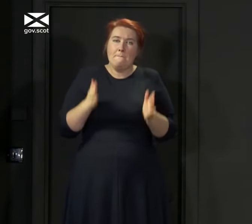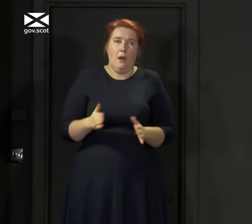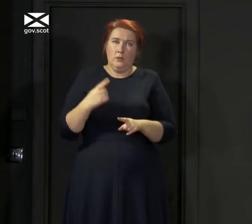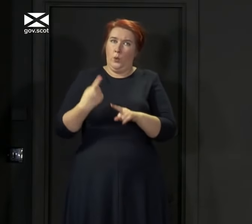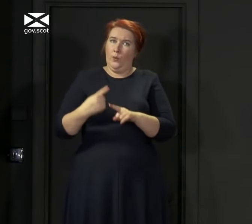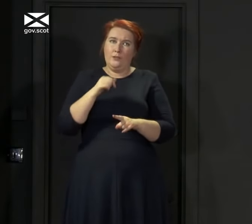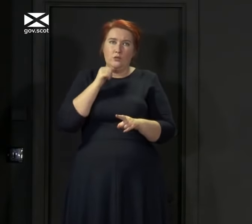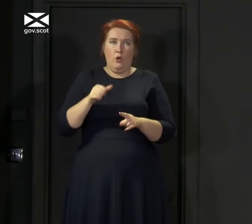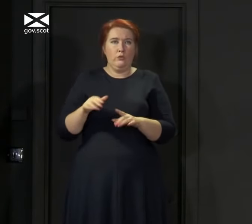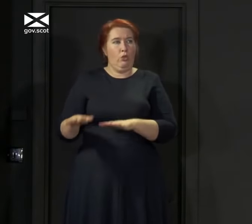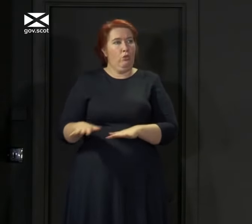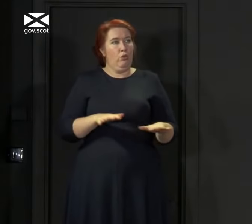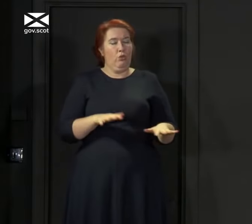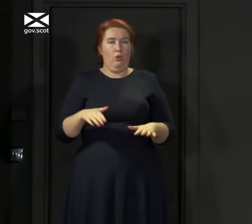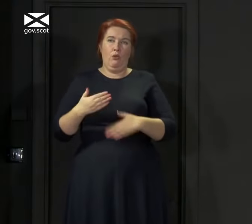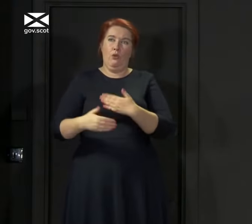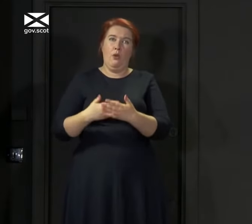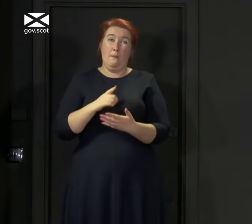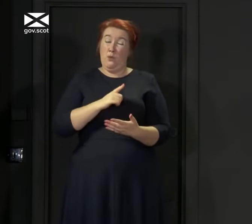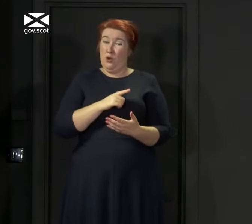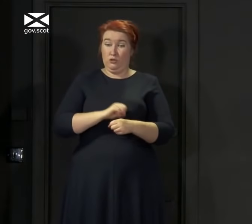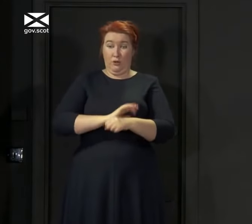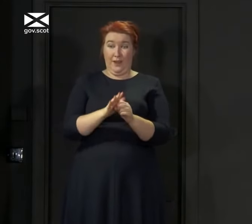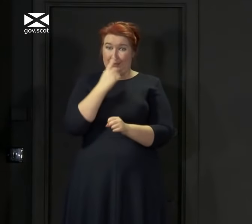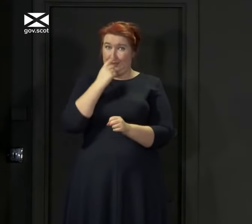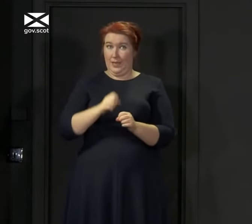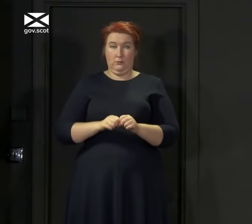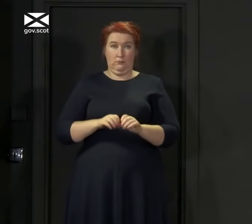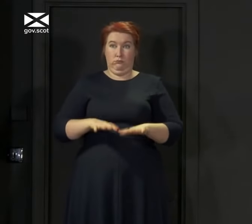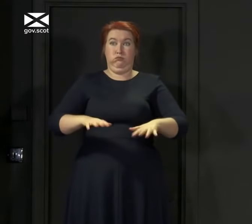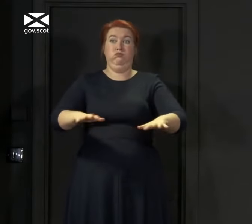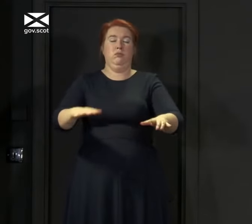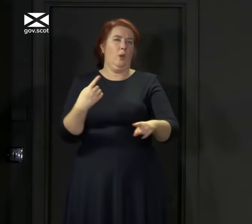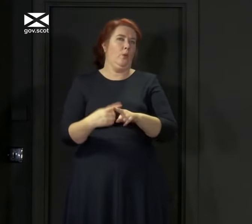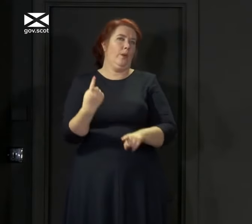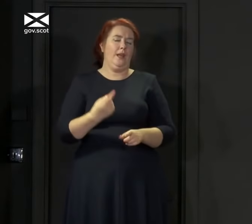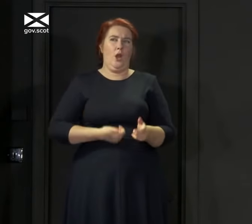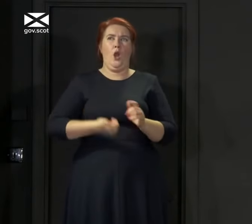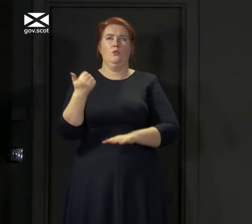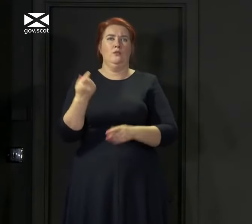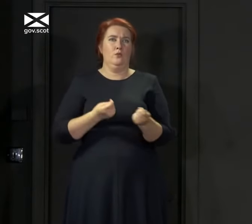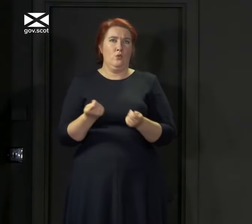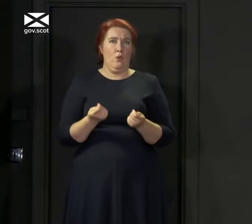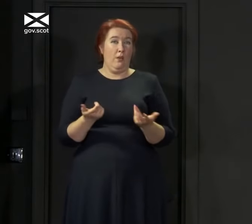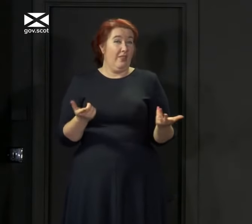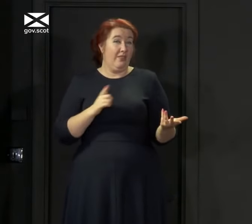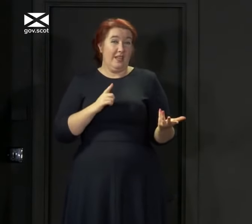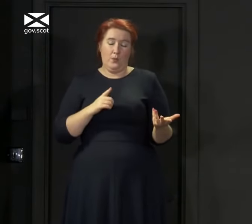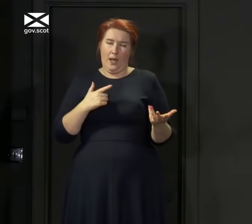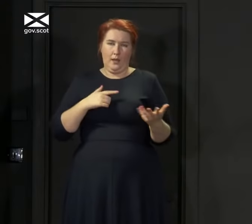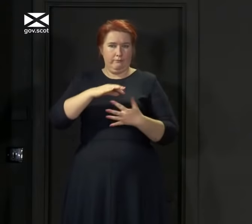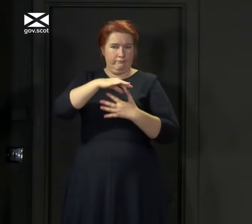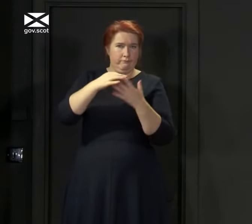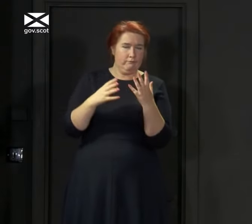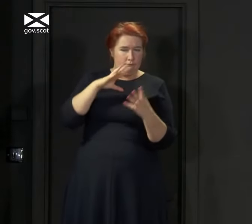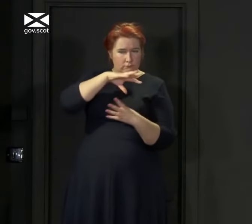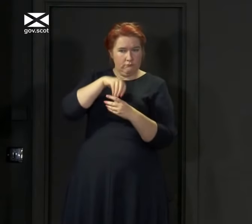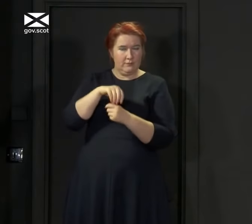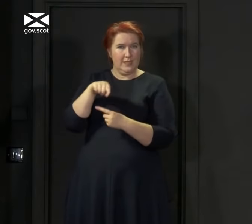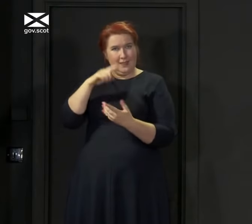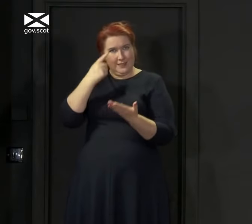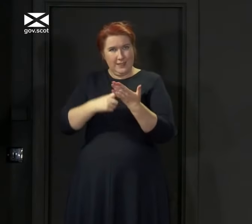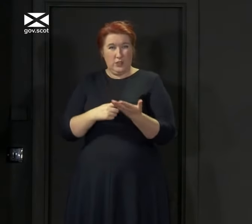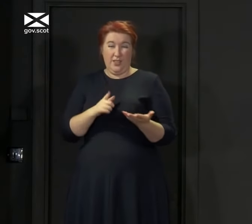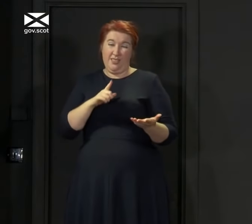this virus can get out of control very quickly. So all of that, you take all of that into account. And it's not surprising that